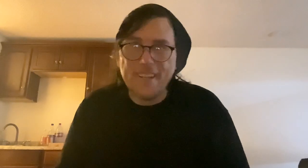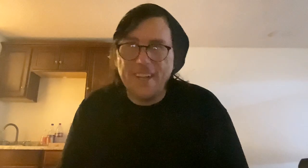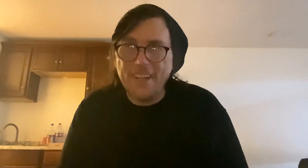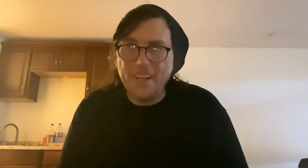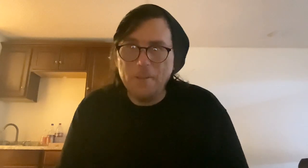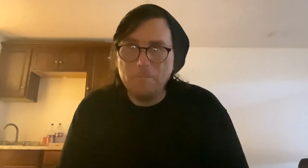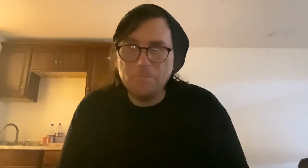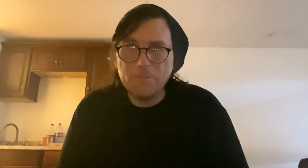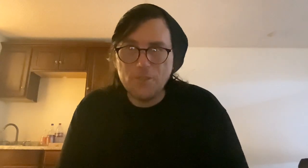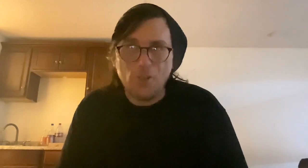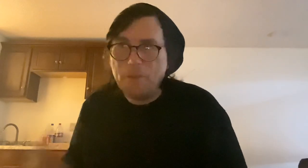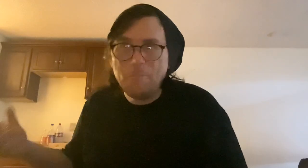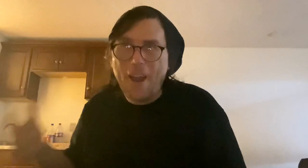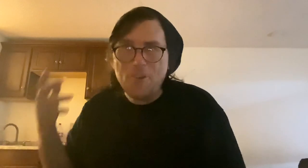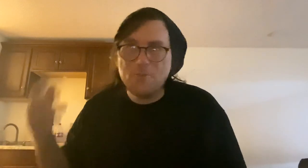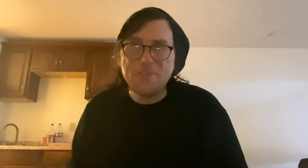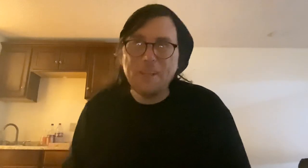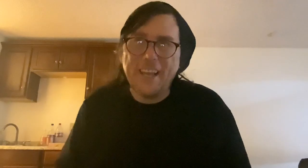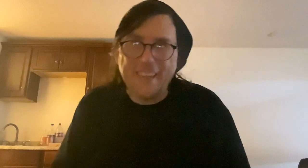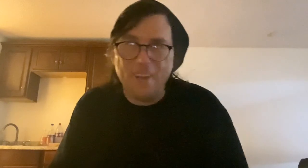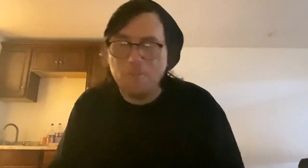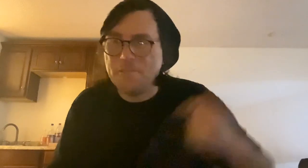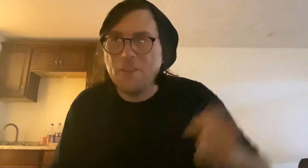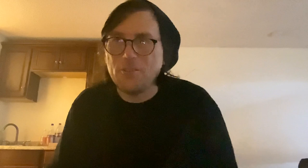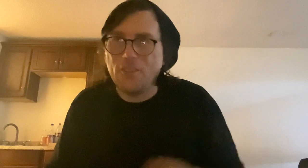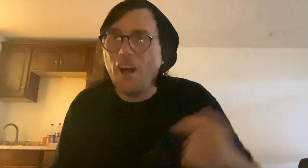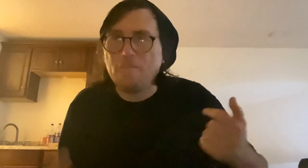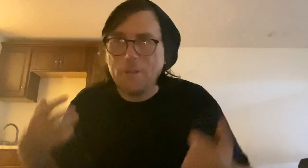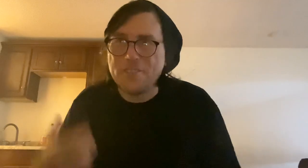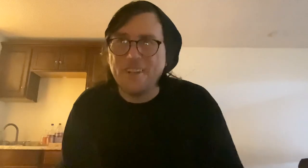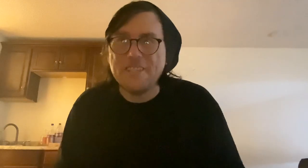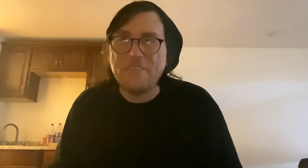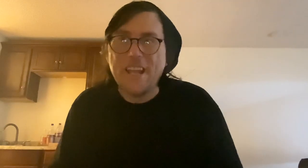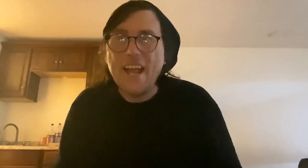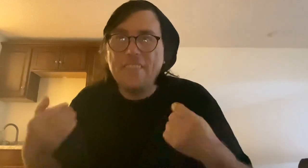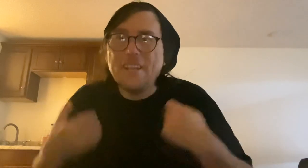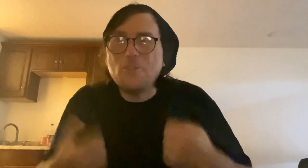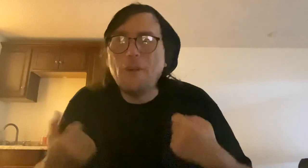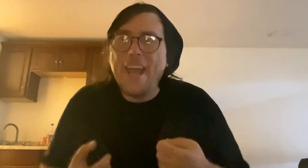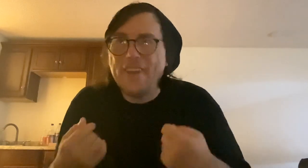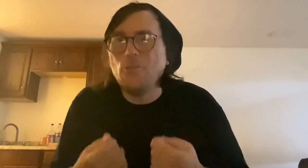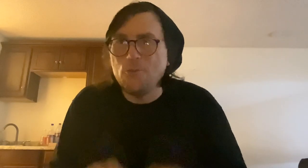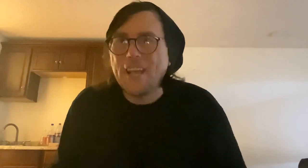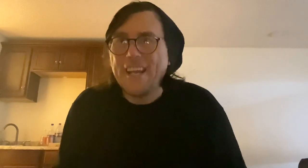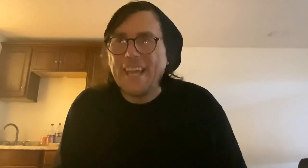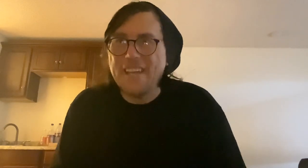Jacobian Myers or something like that or some other law firm that you saw on TV. They don't handle those kind of cases.